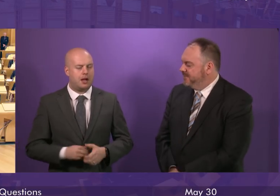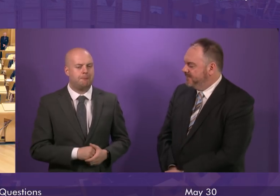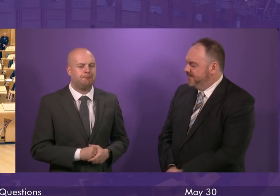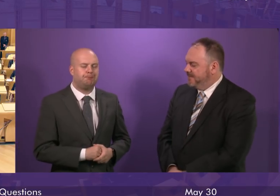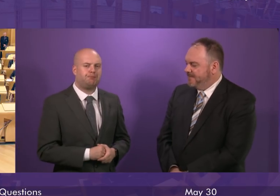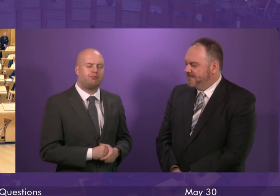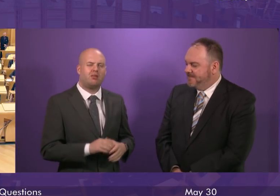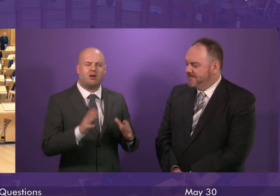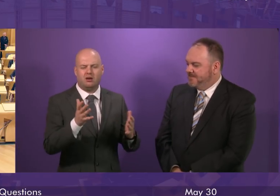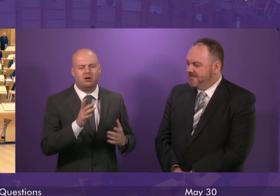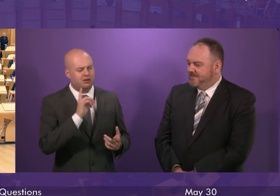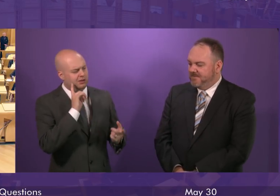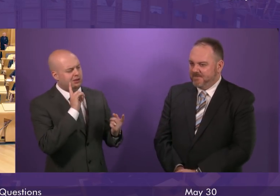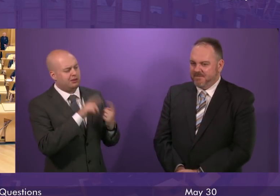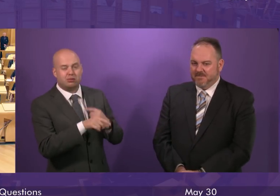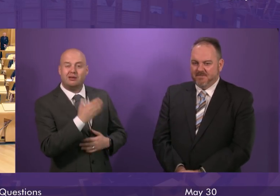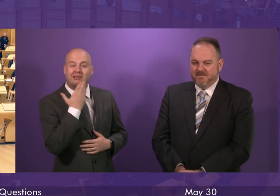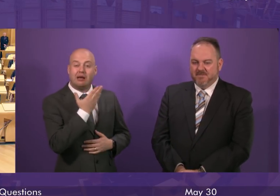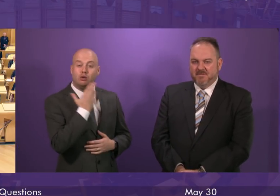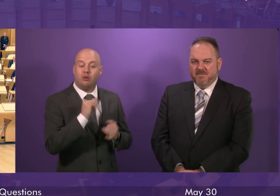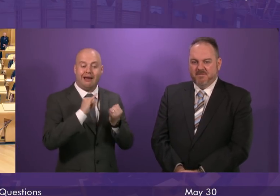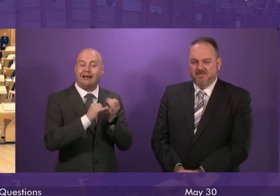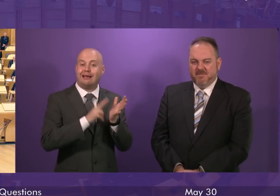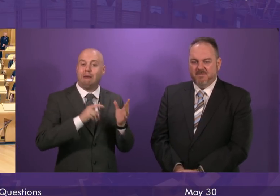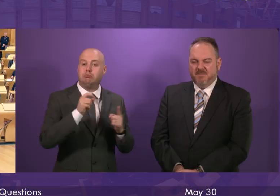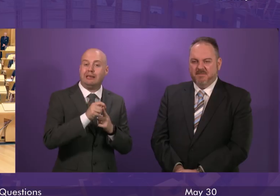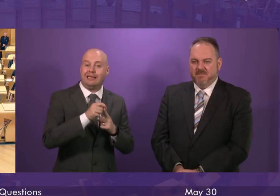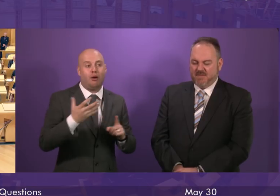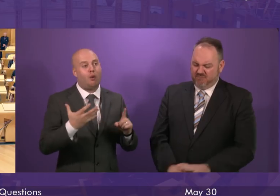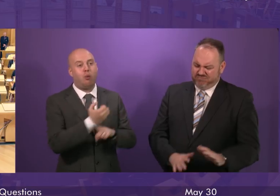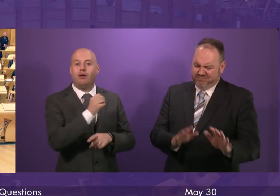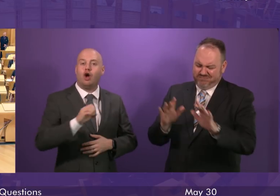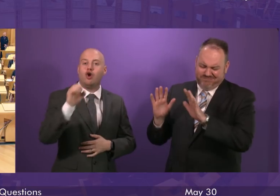can I say to Willie Rennie thank you for pointing out the fact that the SNP won the European elections